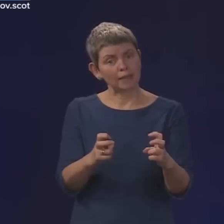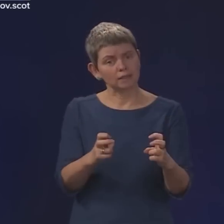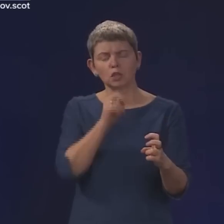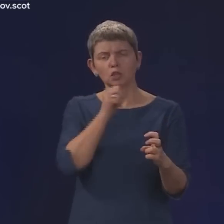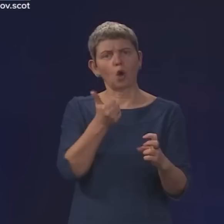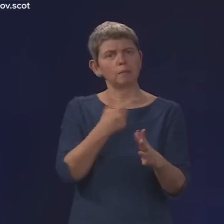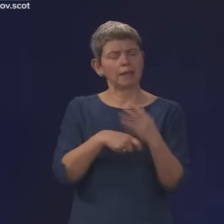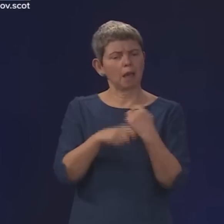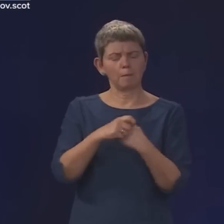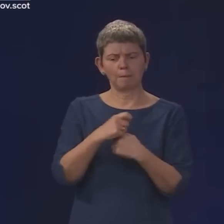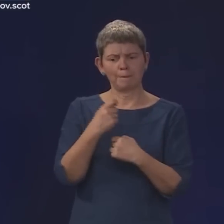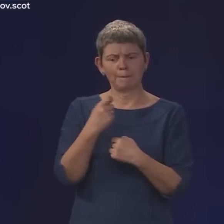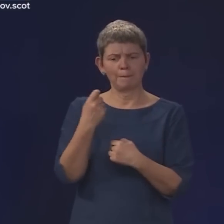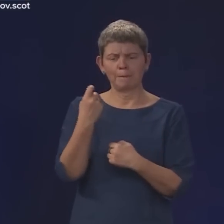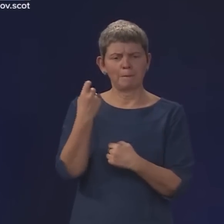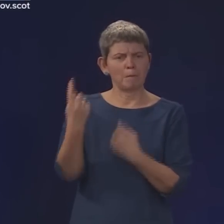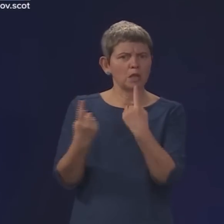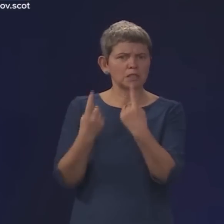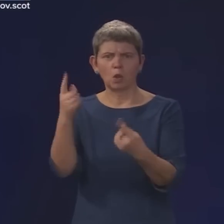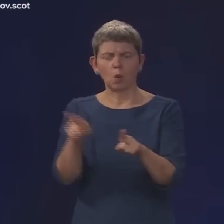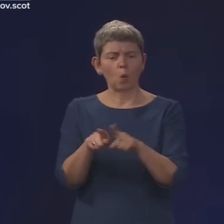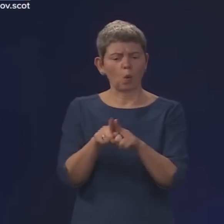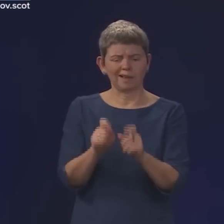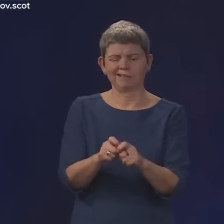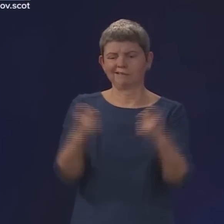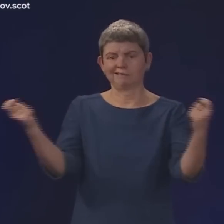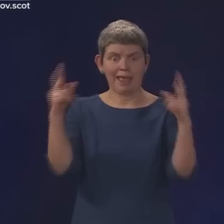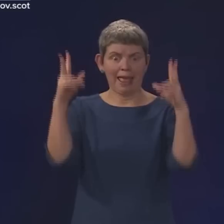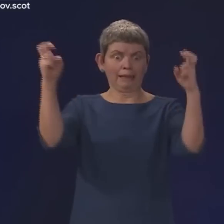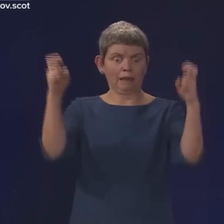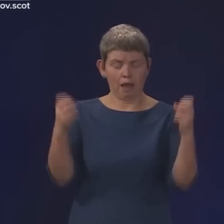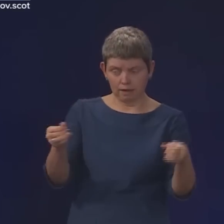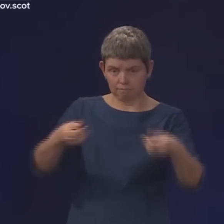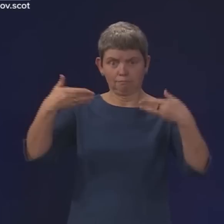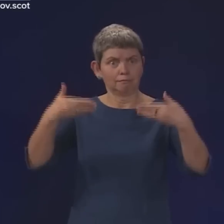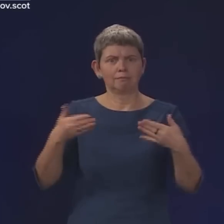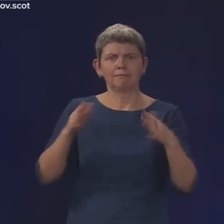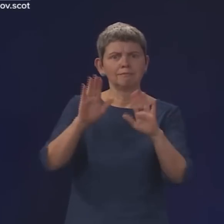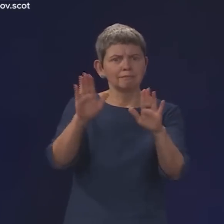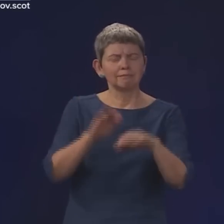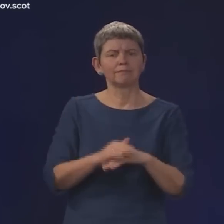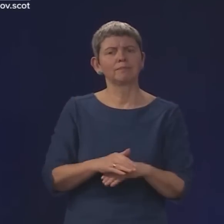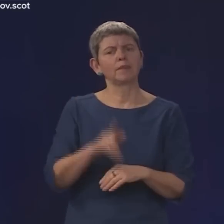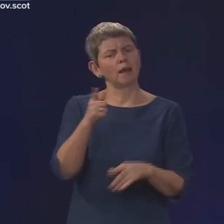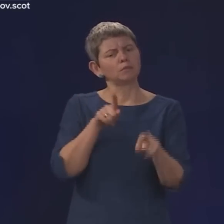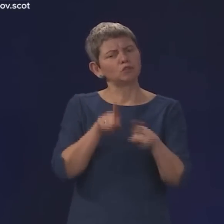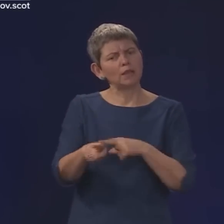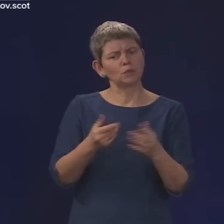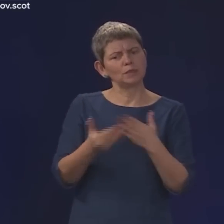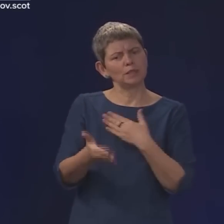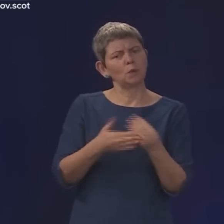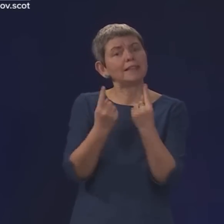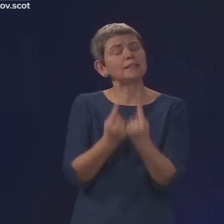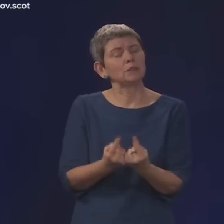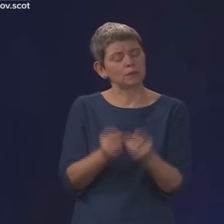the kind of headline generating. I'm trying to rationally deal with the issues that arise here, and that's